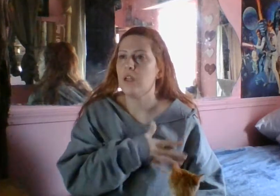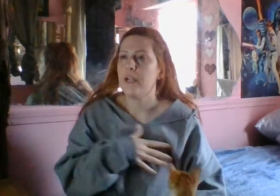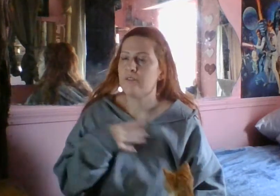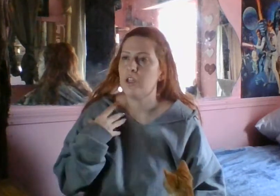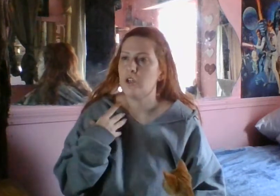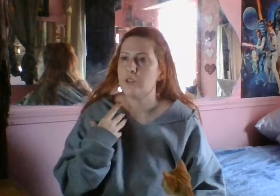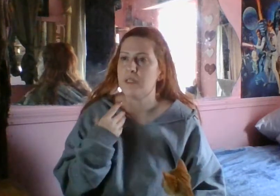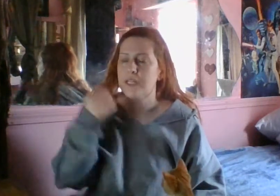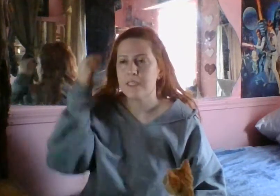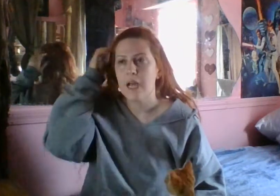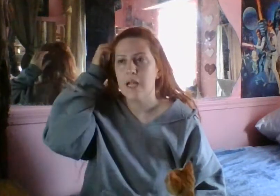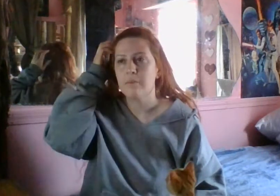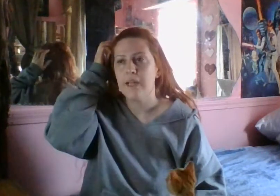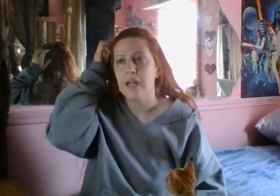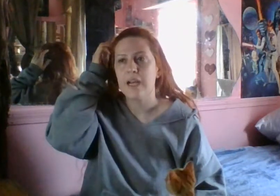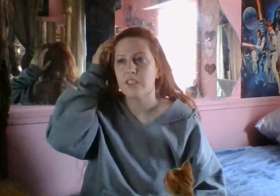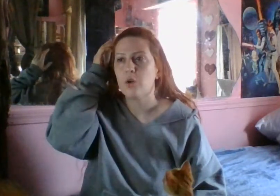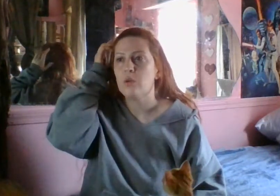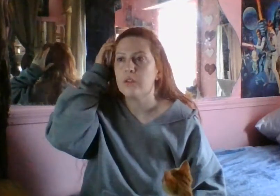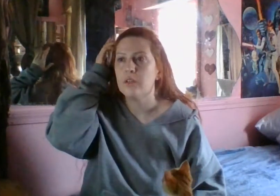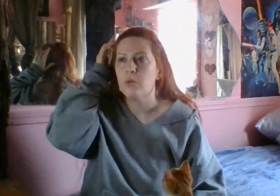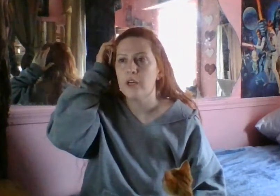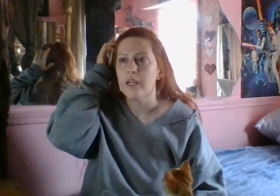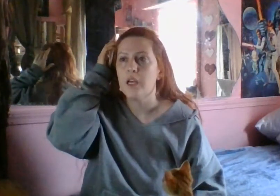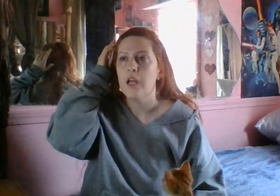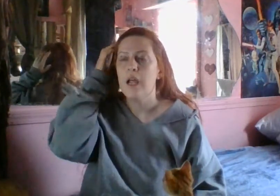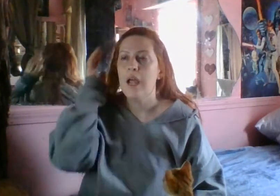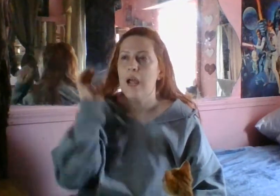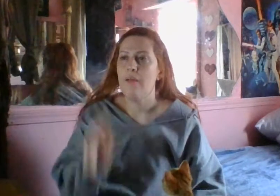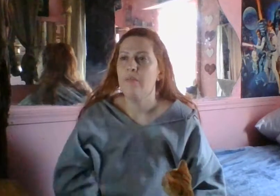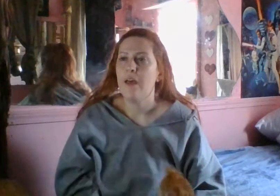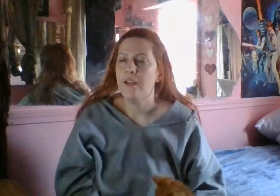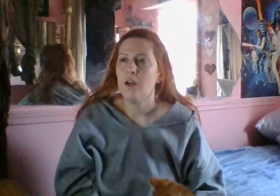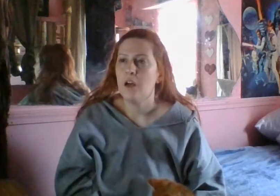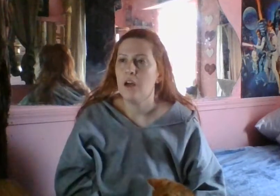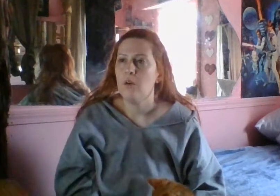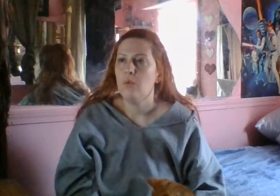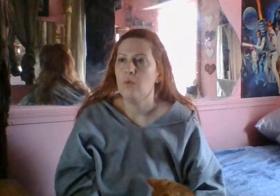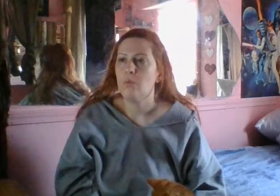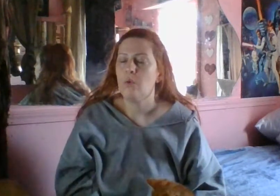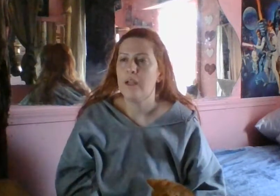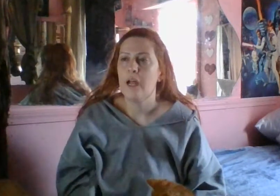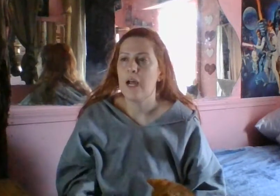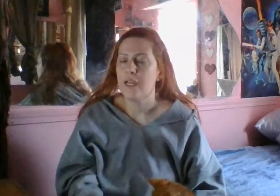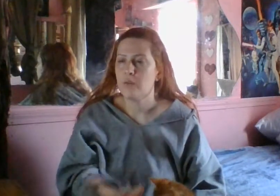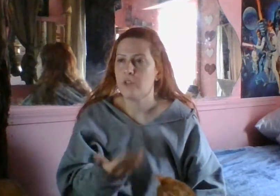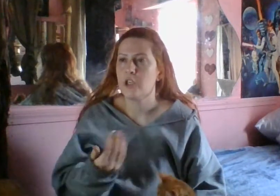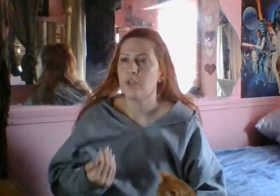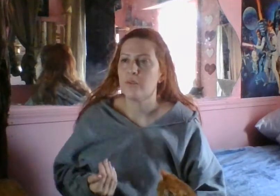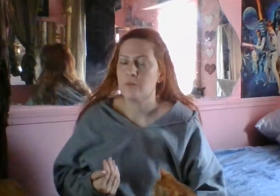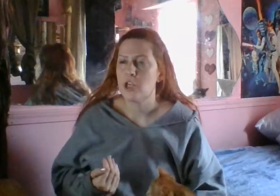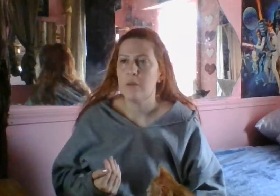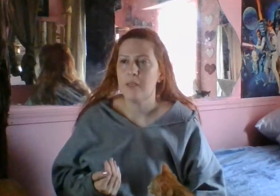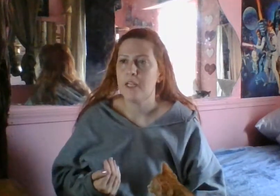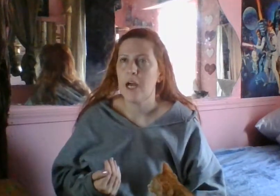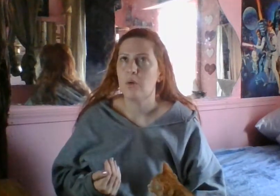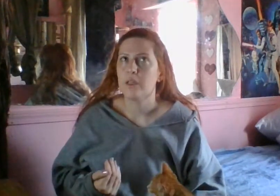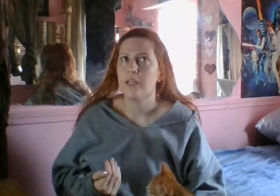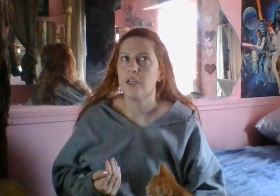a lot of clothes because it had been ice cold in the morning, and then when I returned from shopping an hour later,